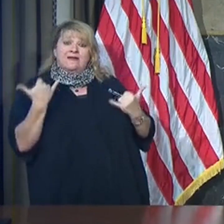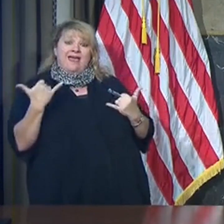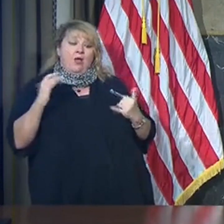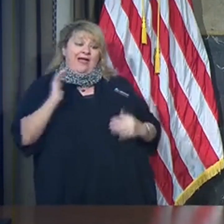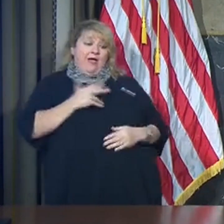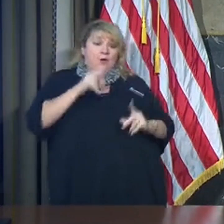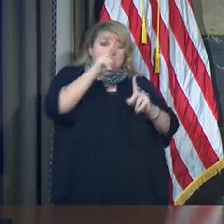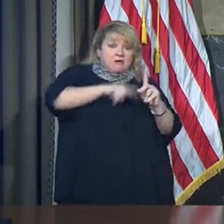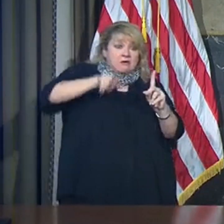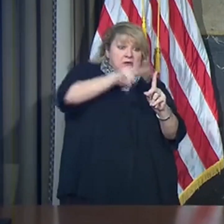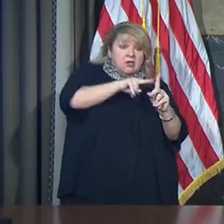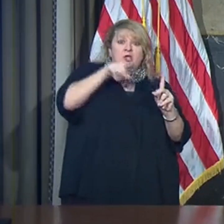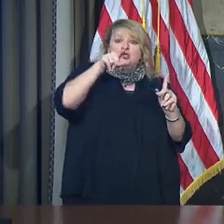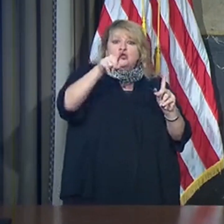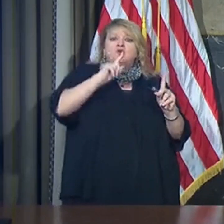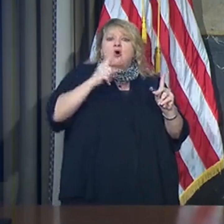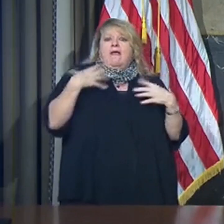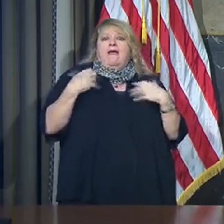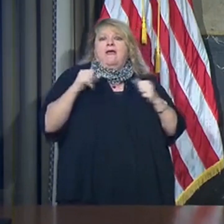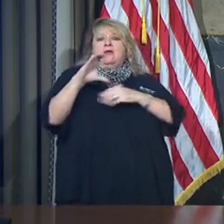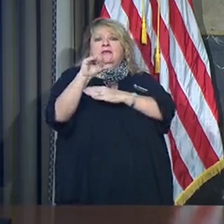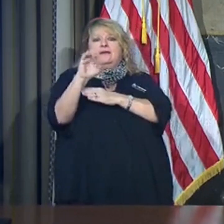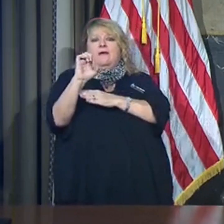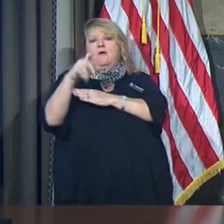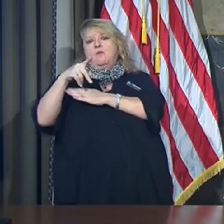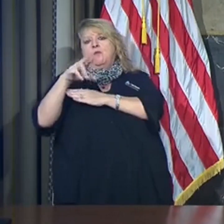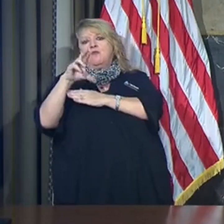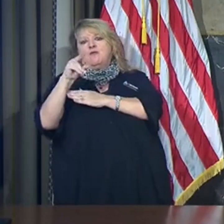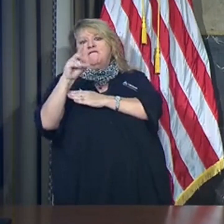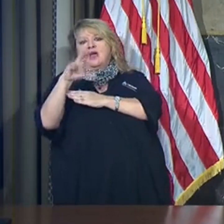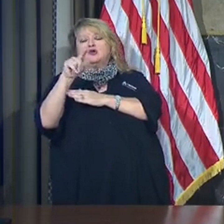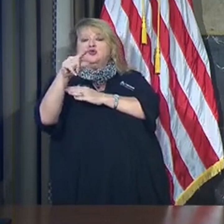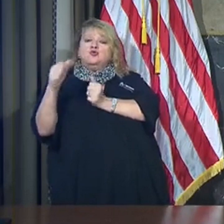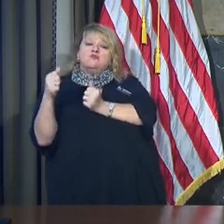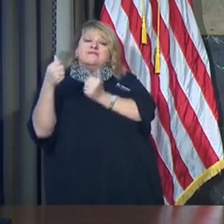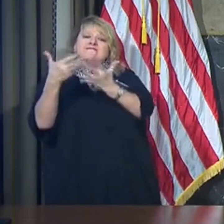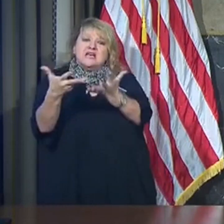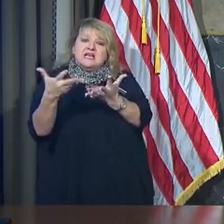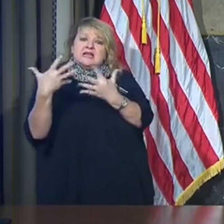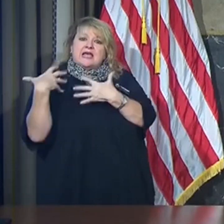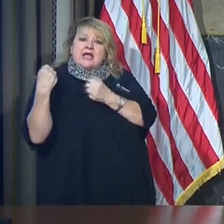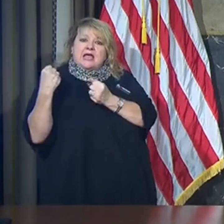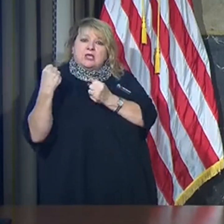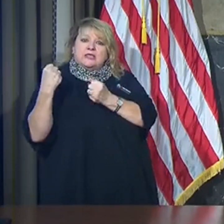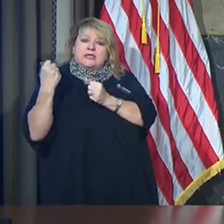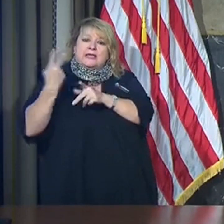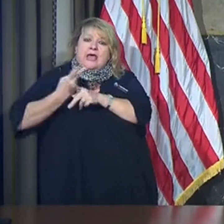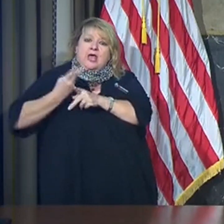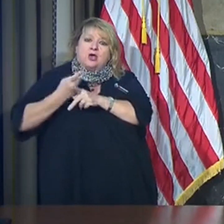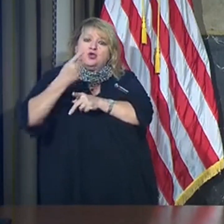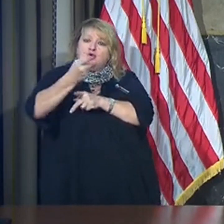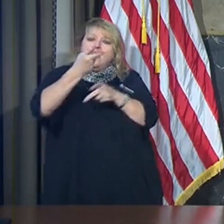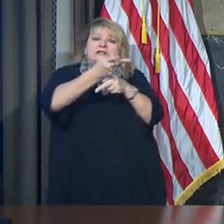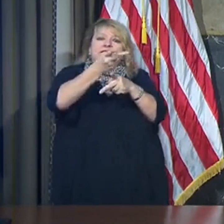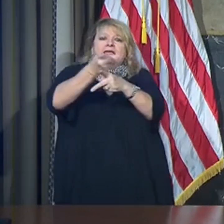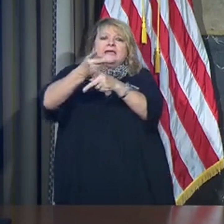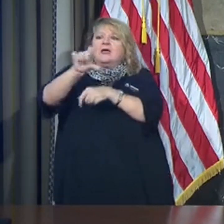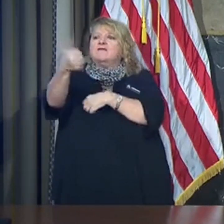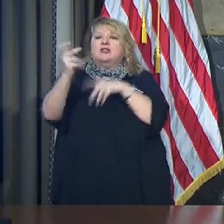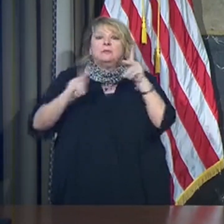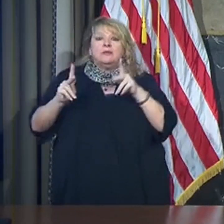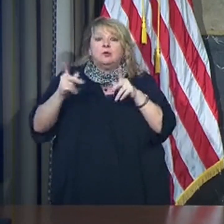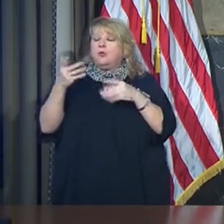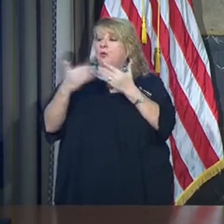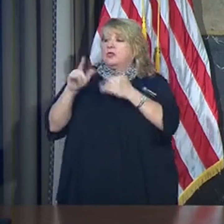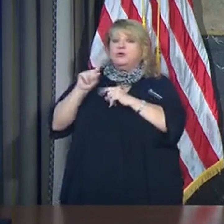providers. And in your job as a health care provider, as you look at providing the care to your fellow citizens, whether